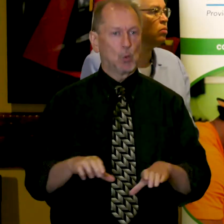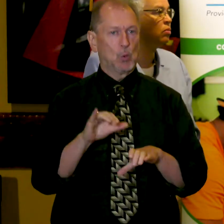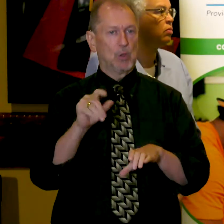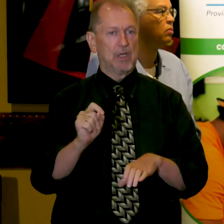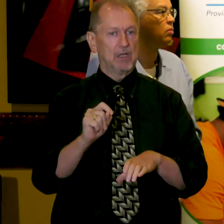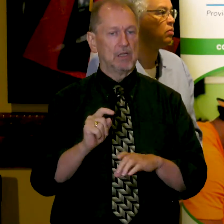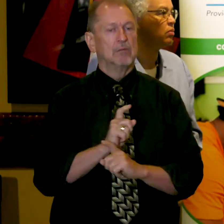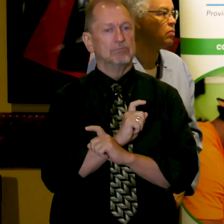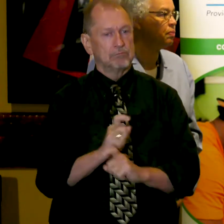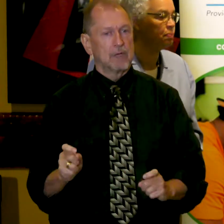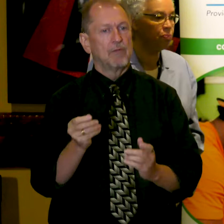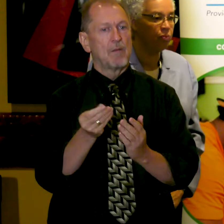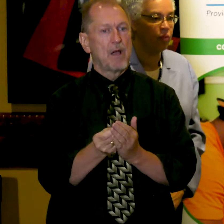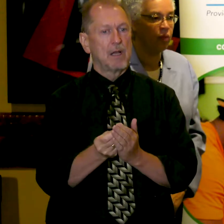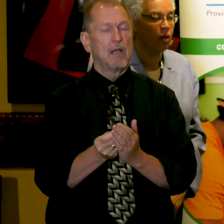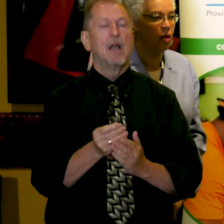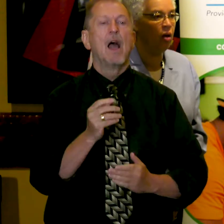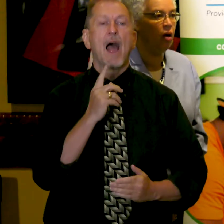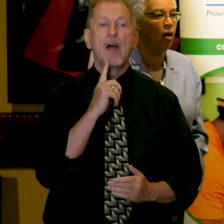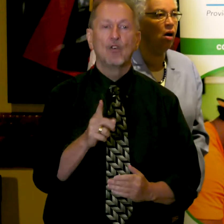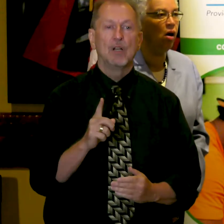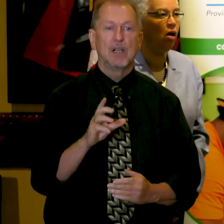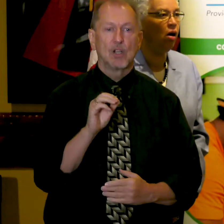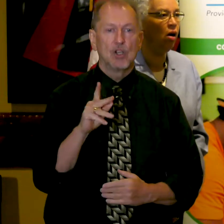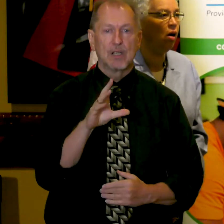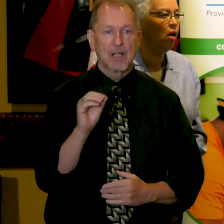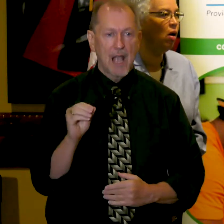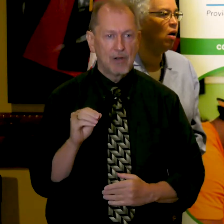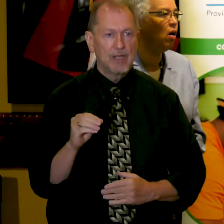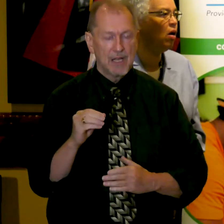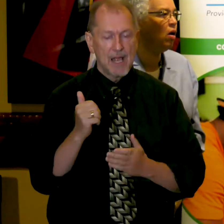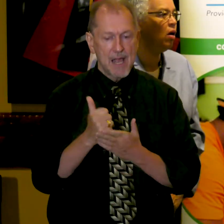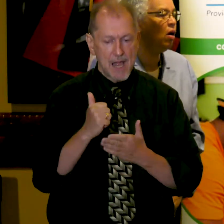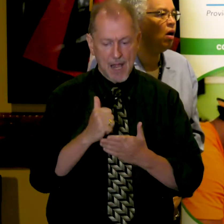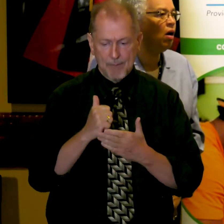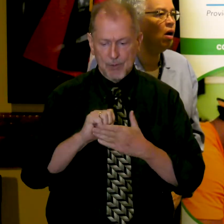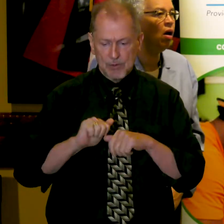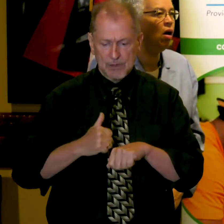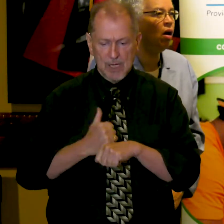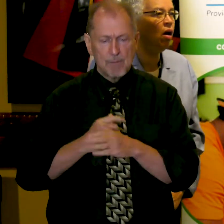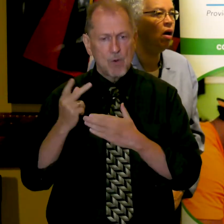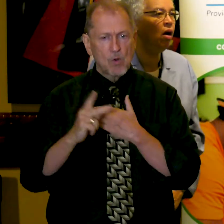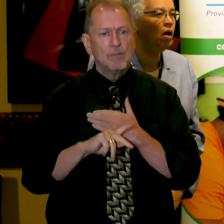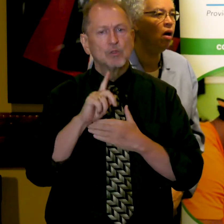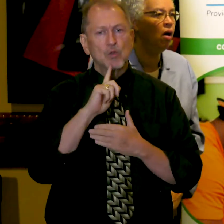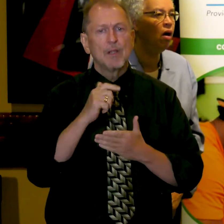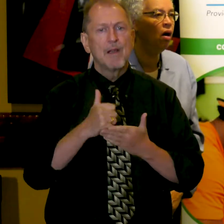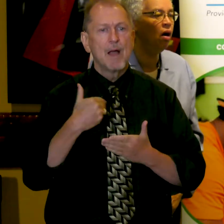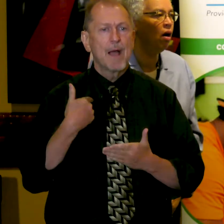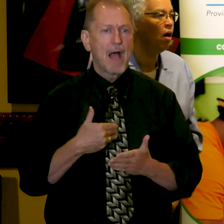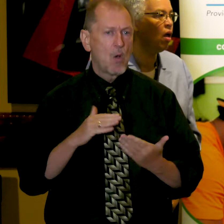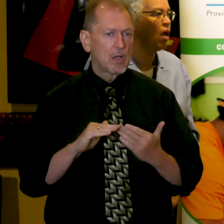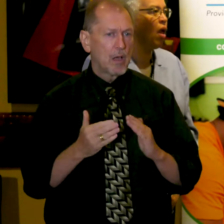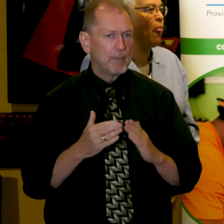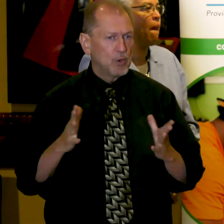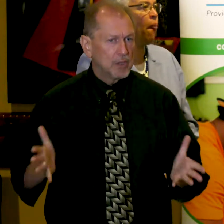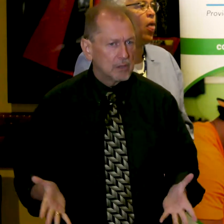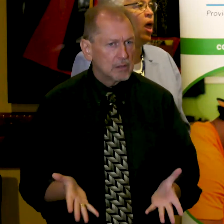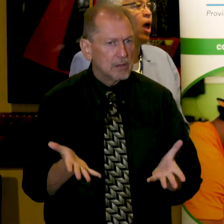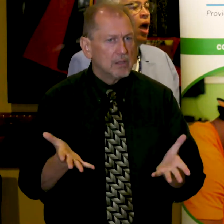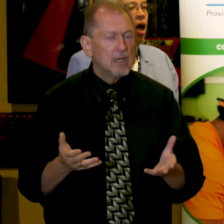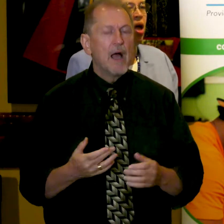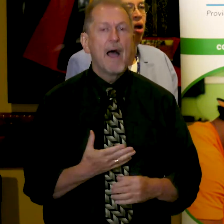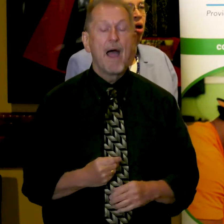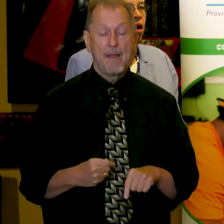prioritized creating holistic programs that are going to help our communities. And this is just a